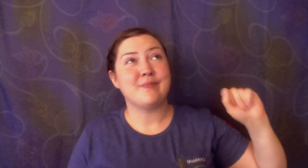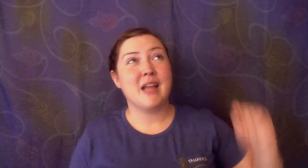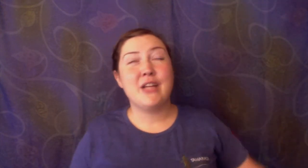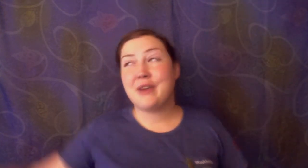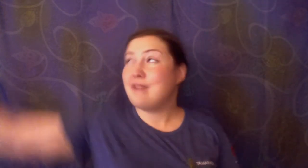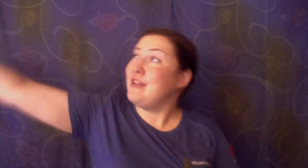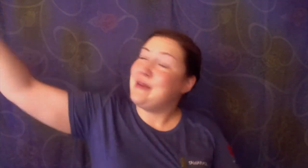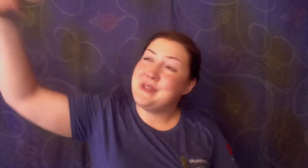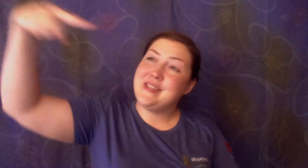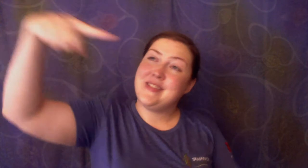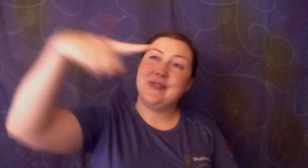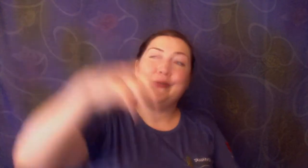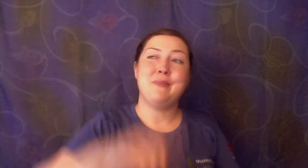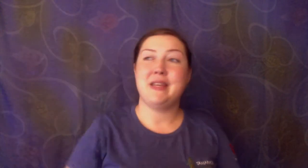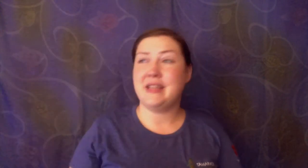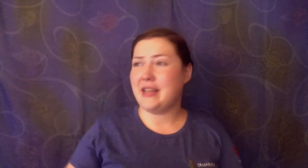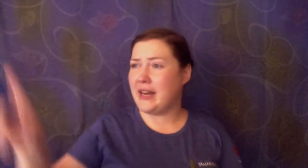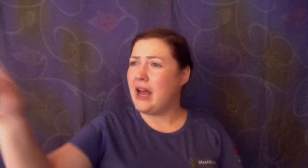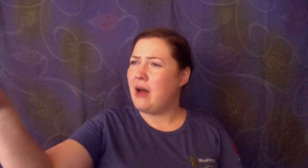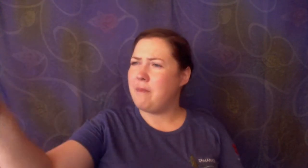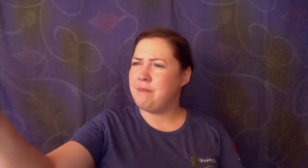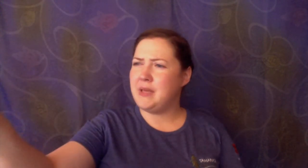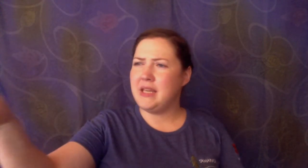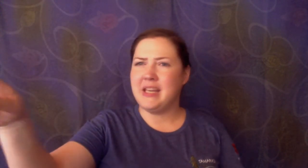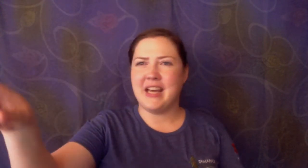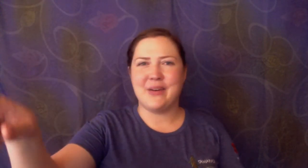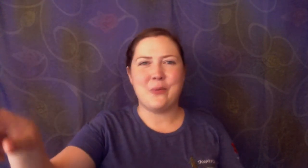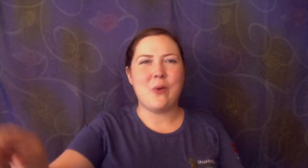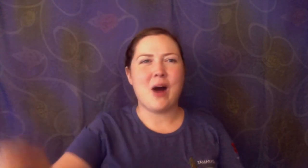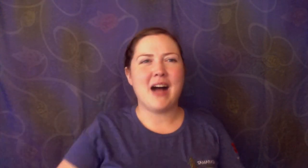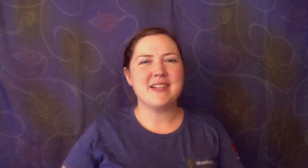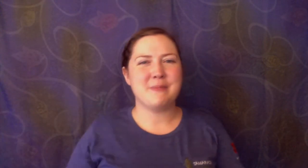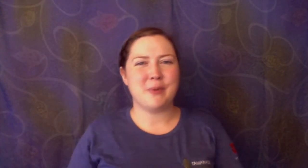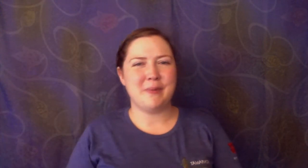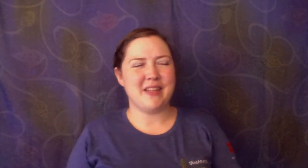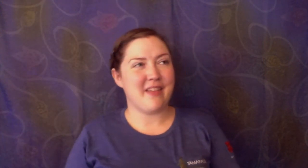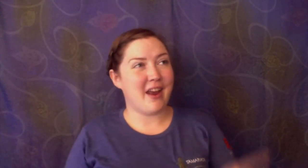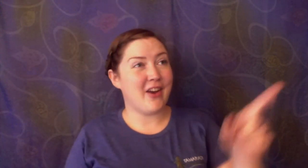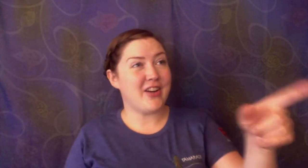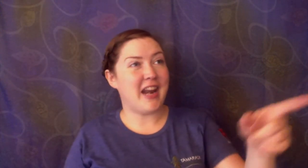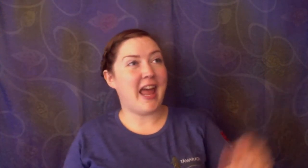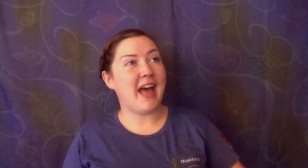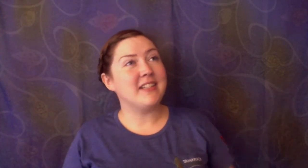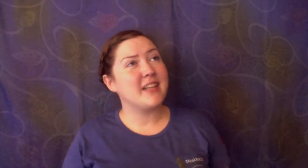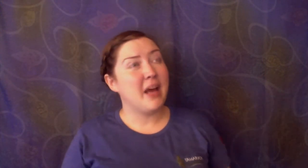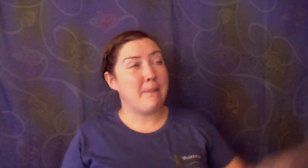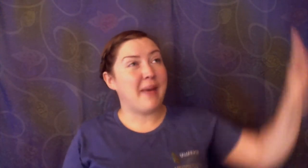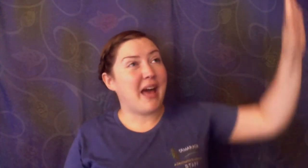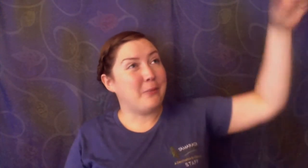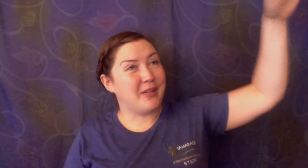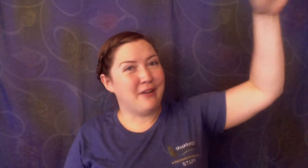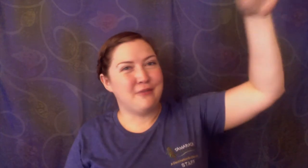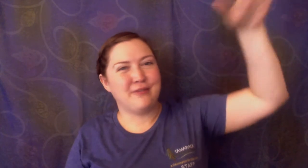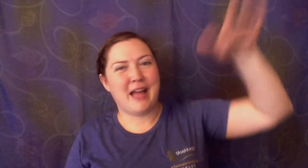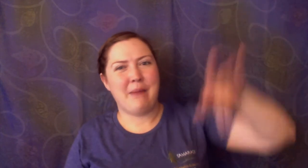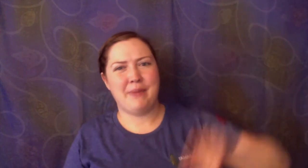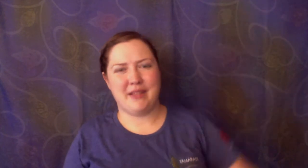Dragonfly would zoom in and bee and wasp would be there, gnat, bat would flap in,